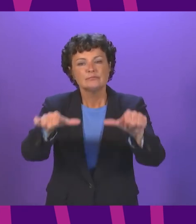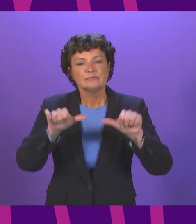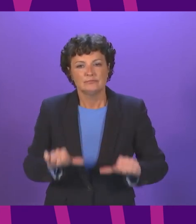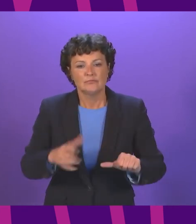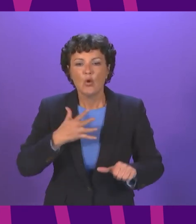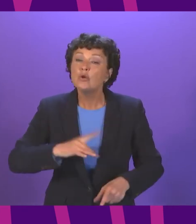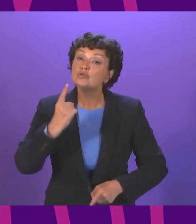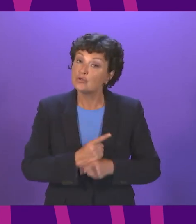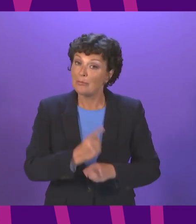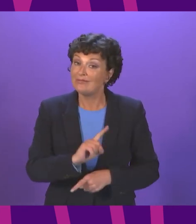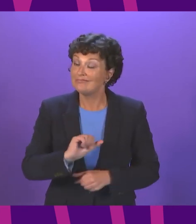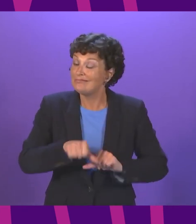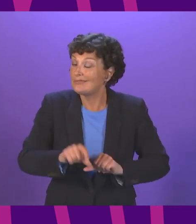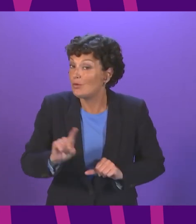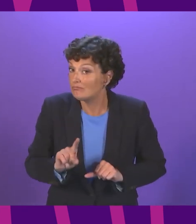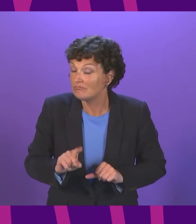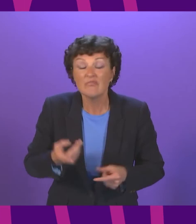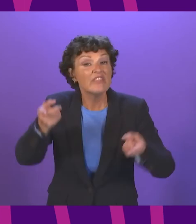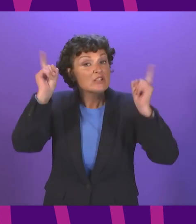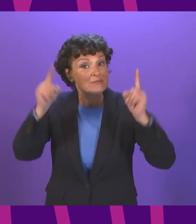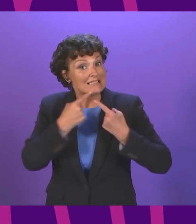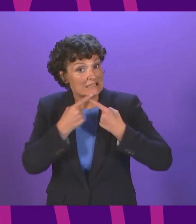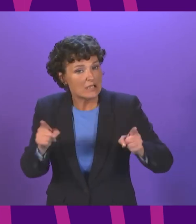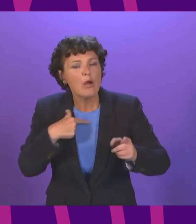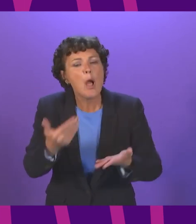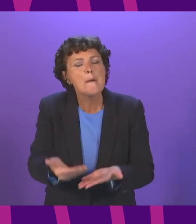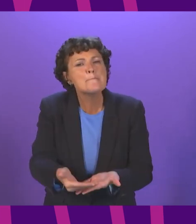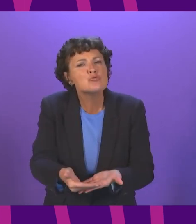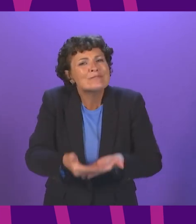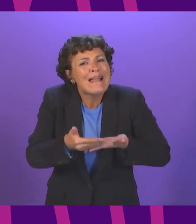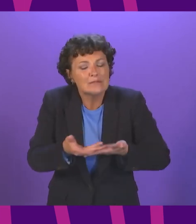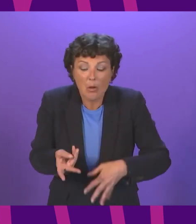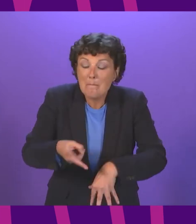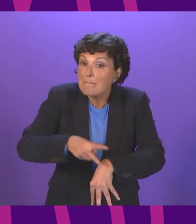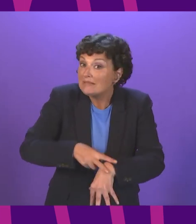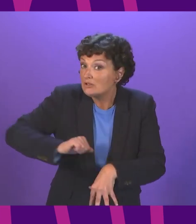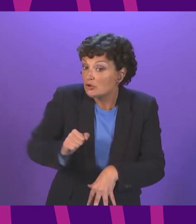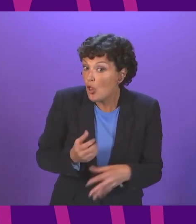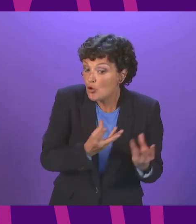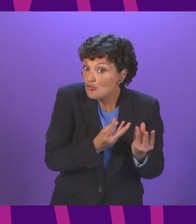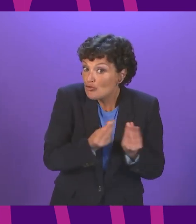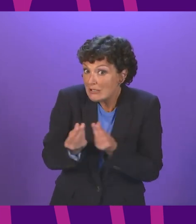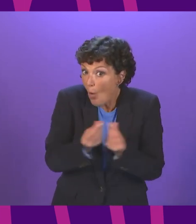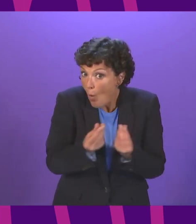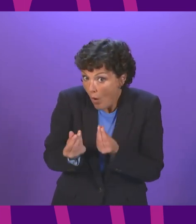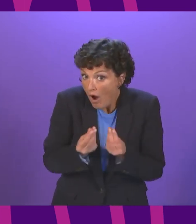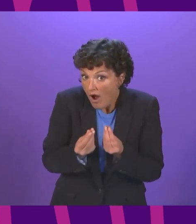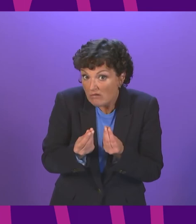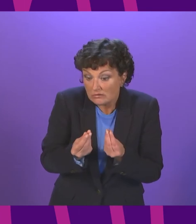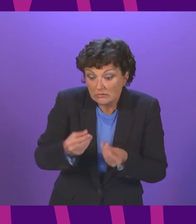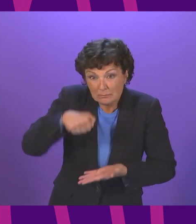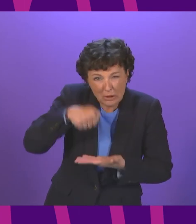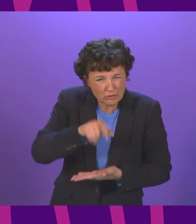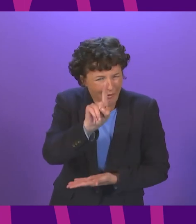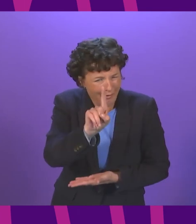the First Minister said in her statement today she is protecting Police Scotland's resource budget but of course let's not forget that's after